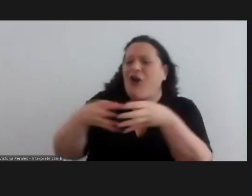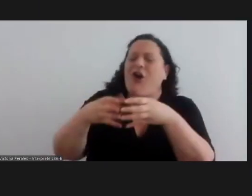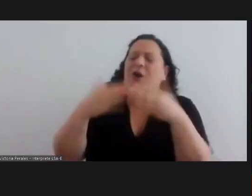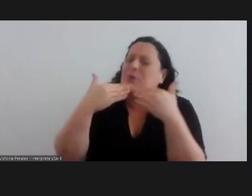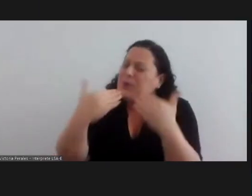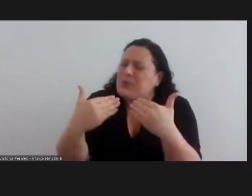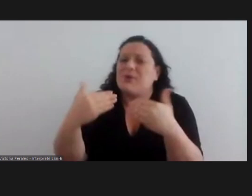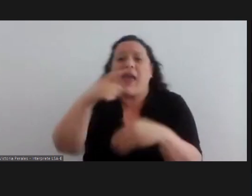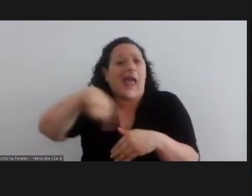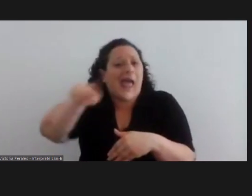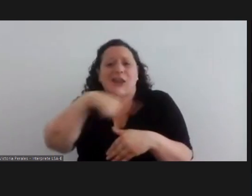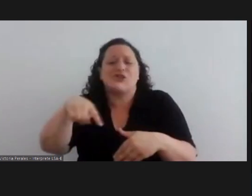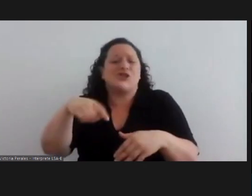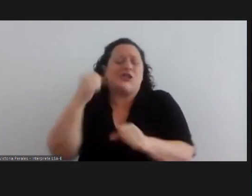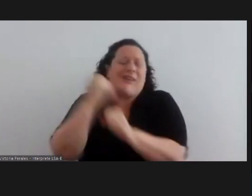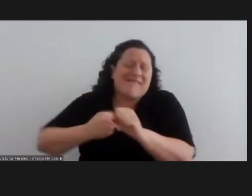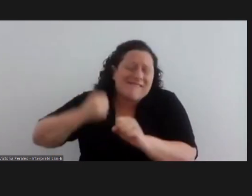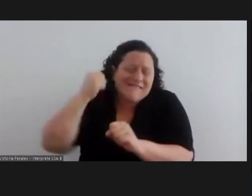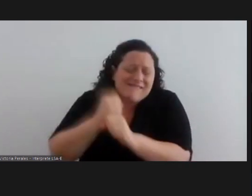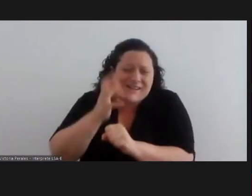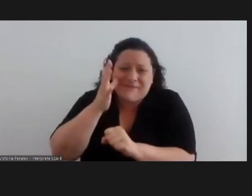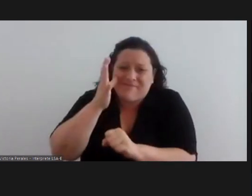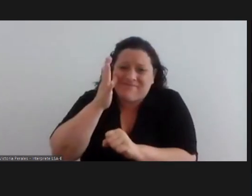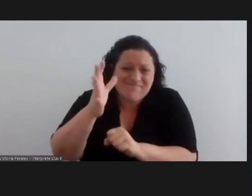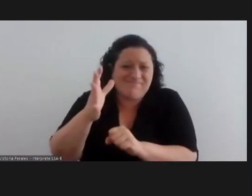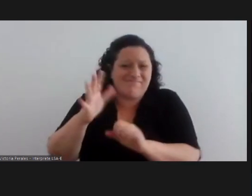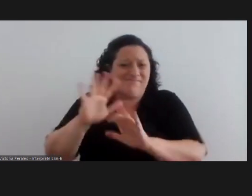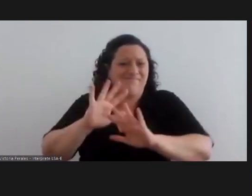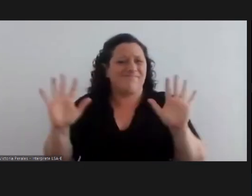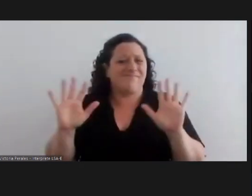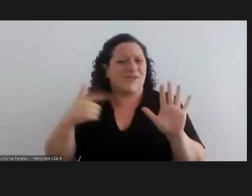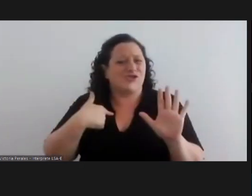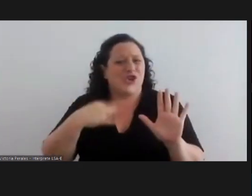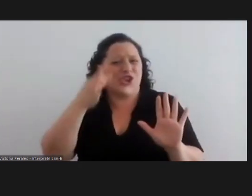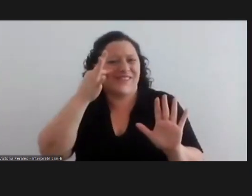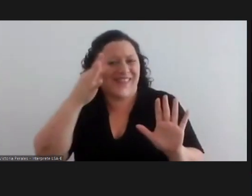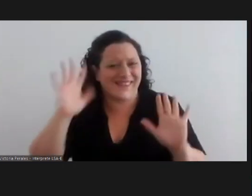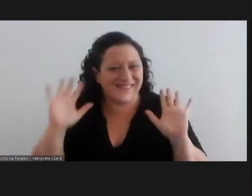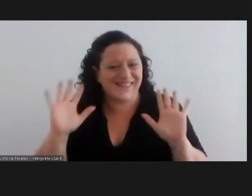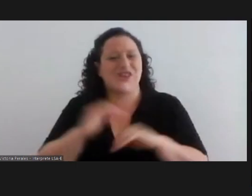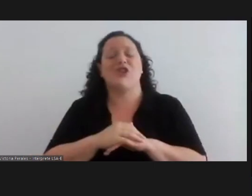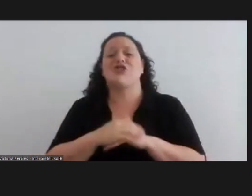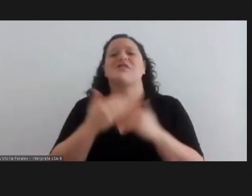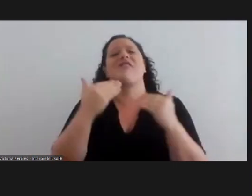festival i can assure you that their soul was in every step and i felt that every day so congratulations